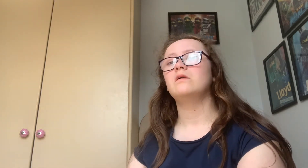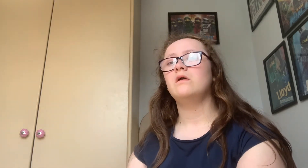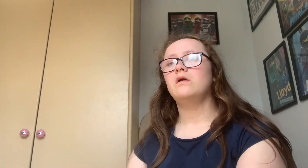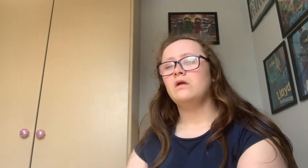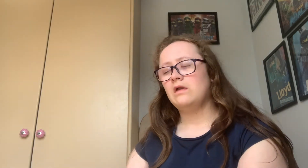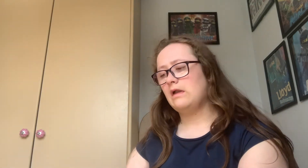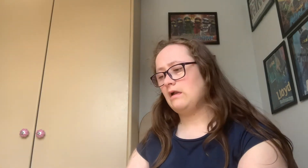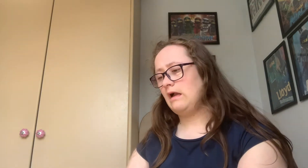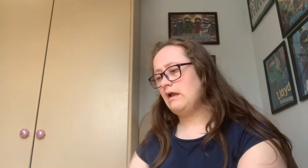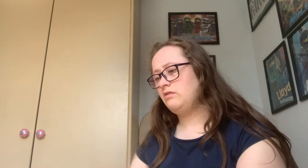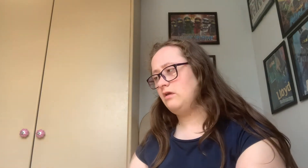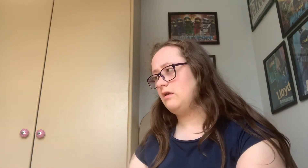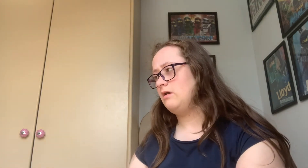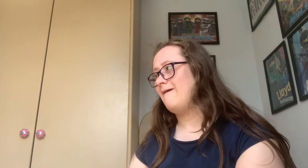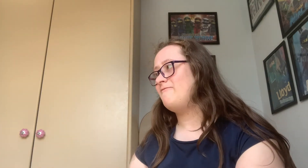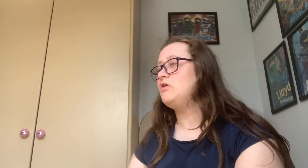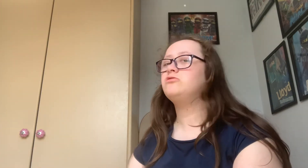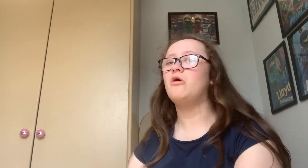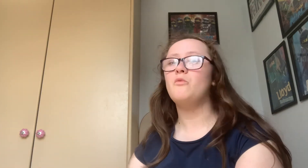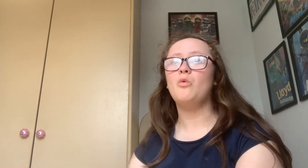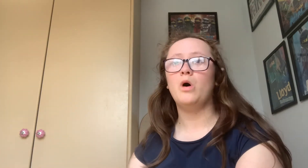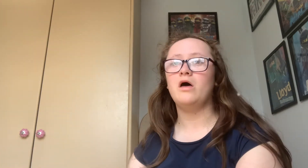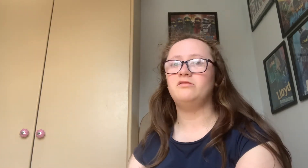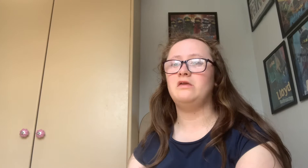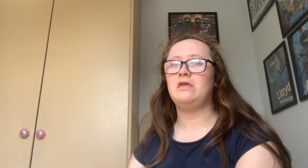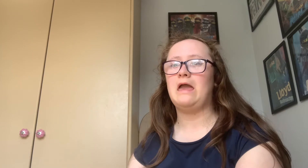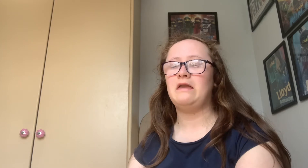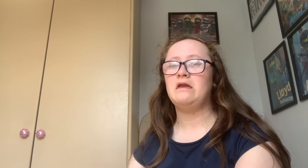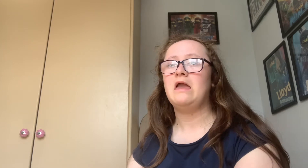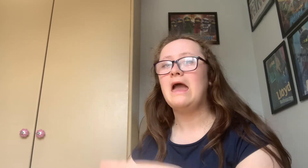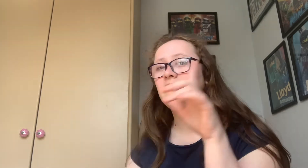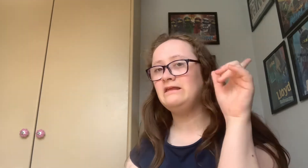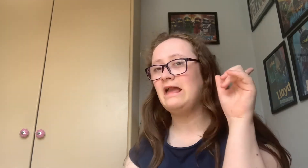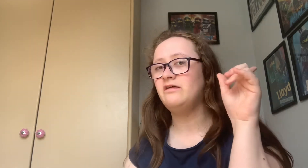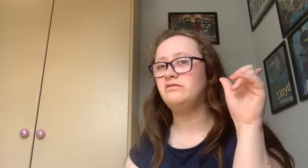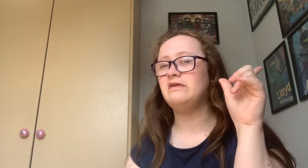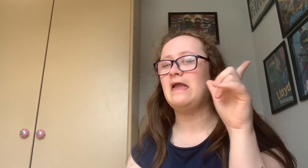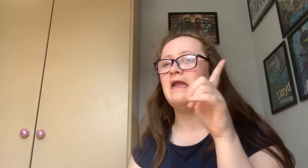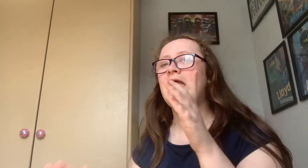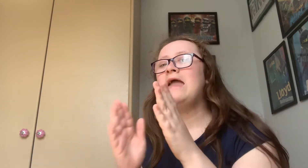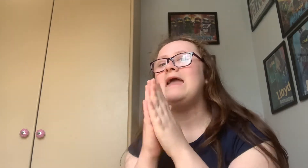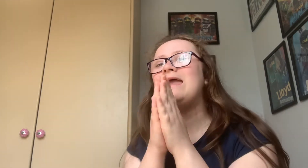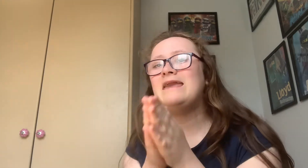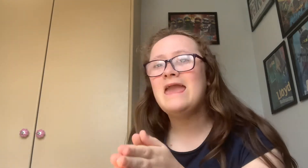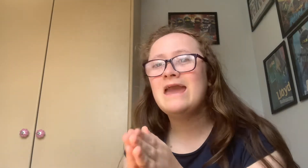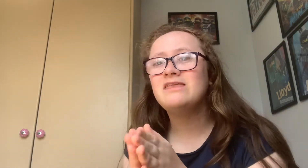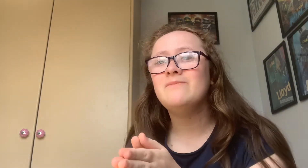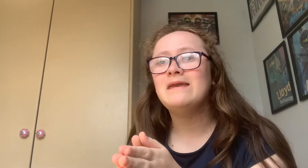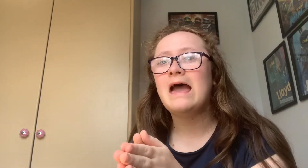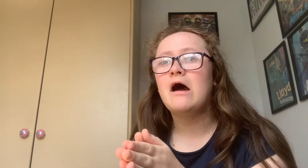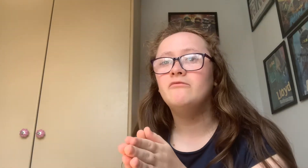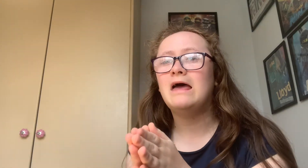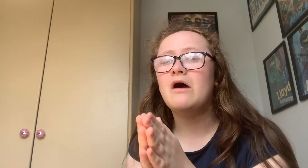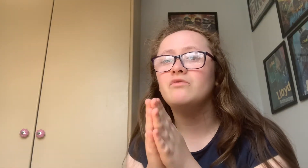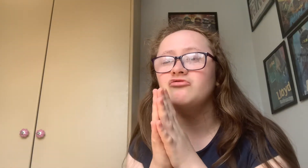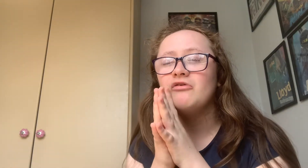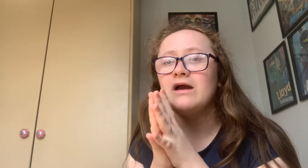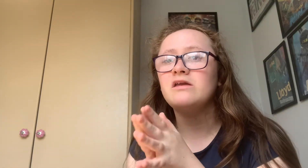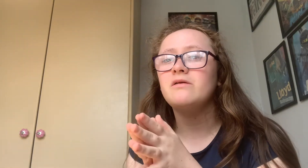And guys think it's got more worse today and yesterday It kicked me out. was trying to